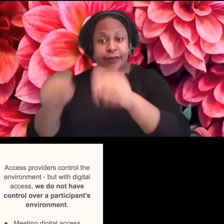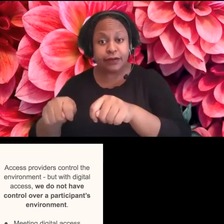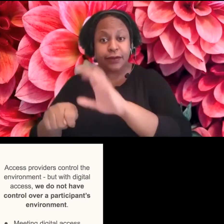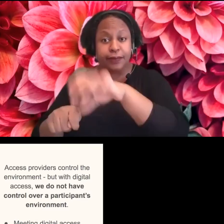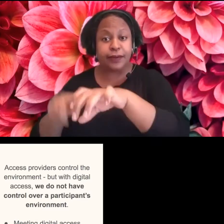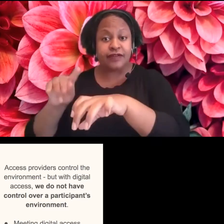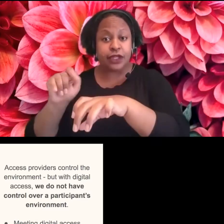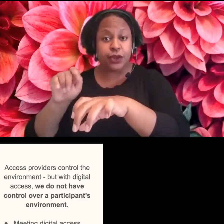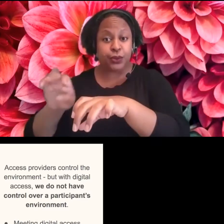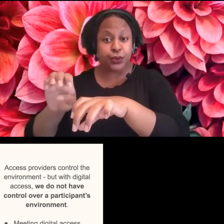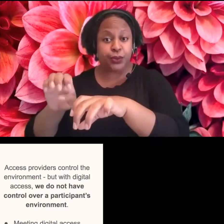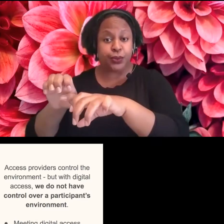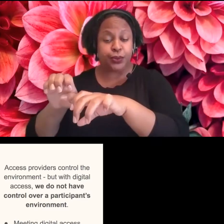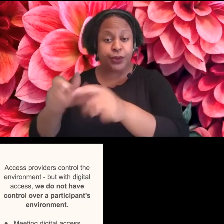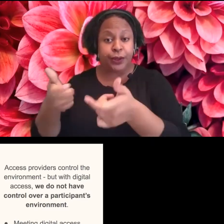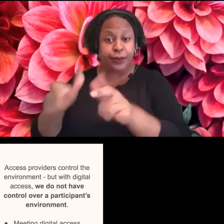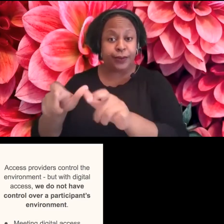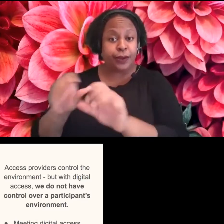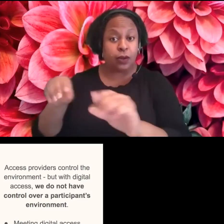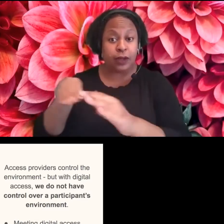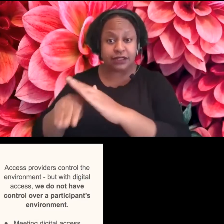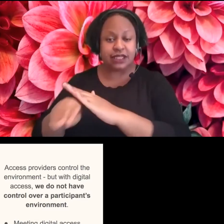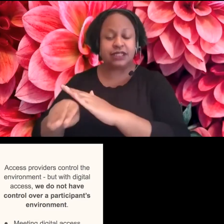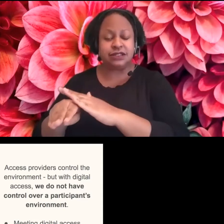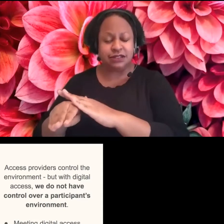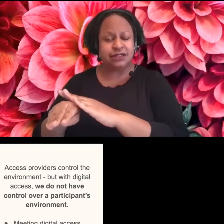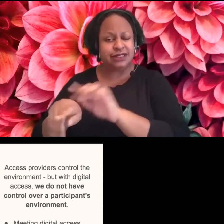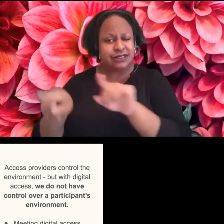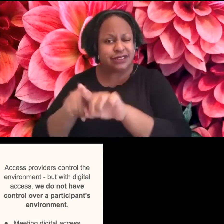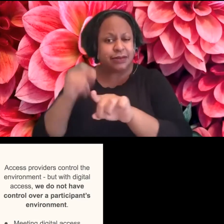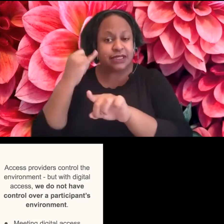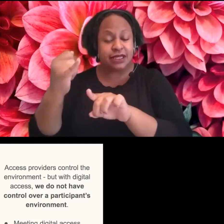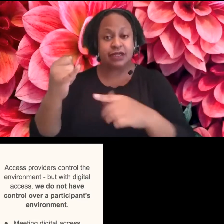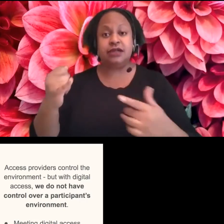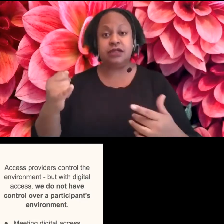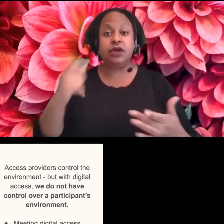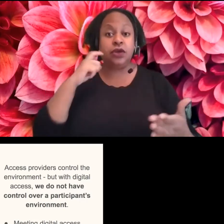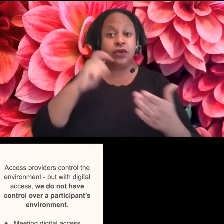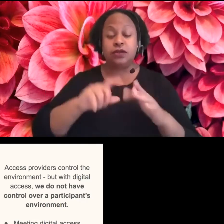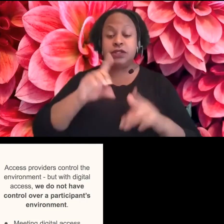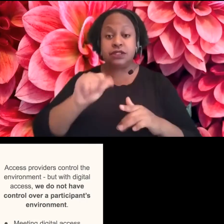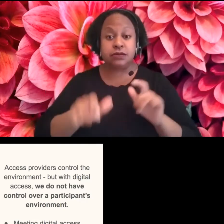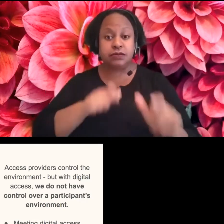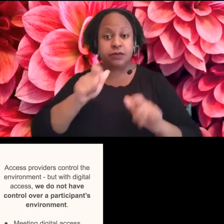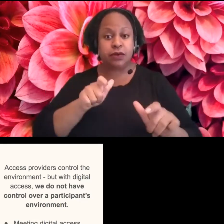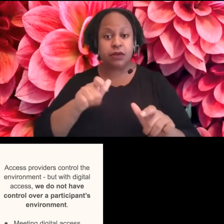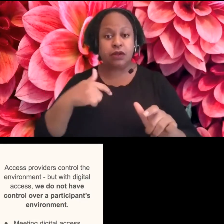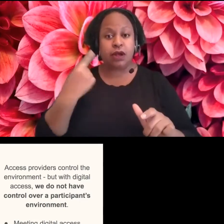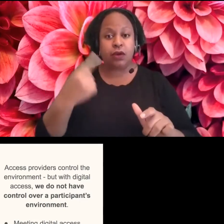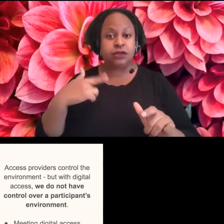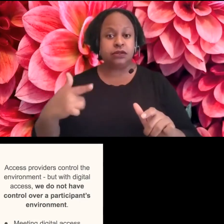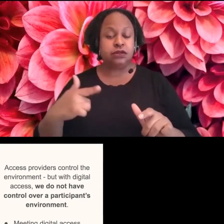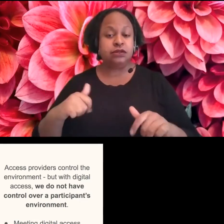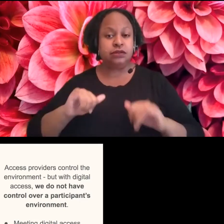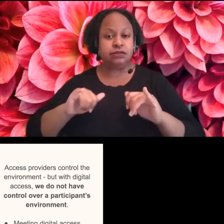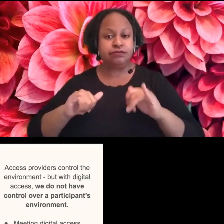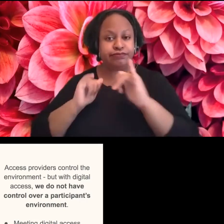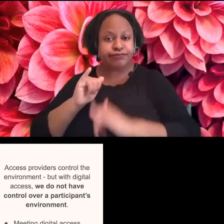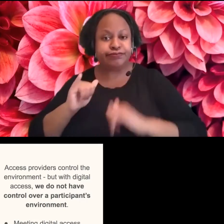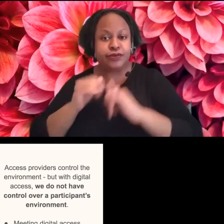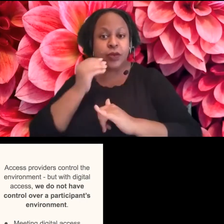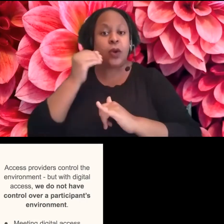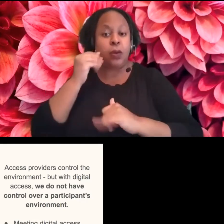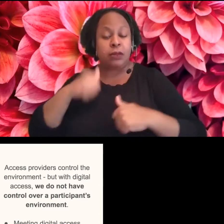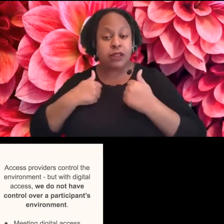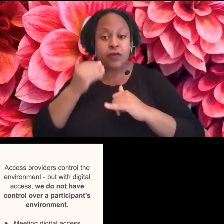about this is disabled people have always lived at home and have always lived online and we have always been